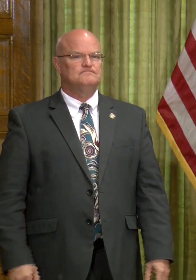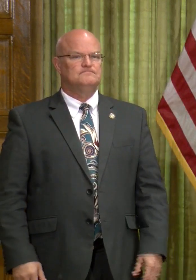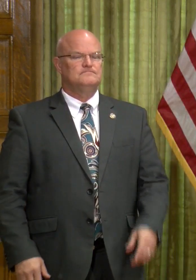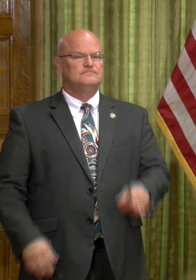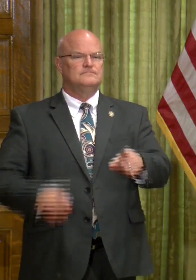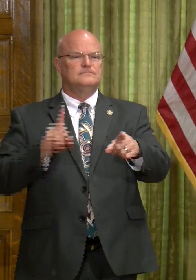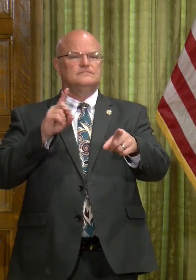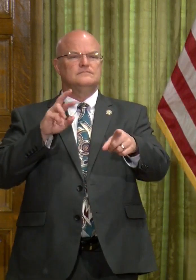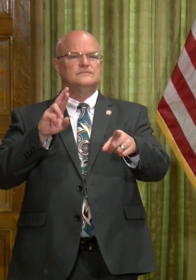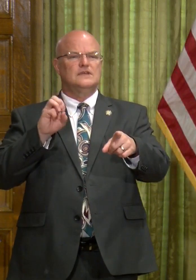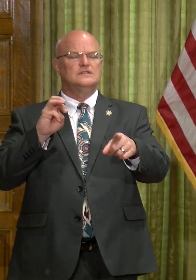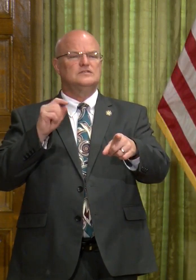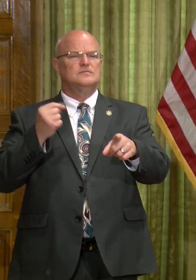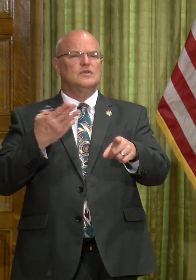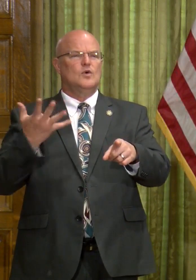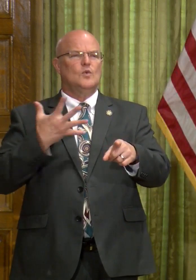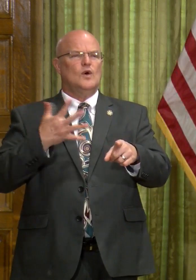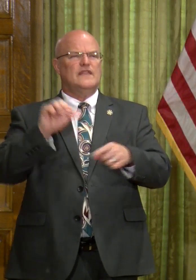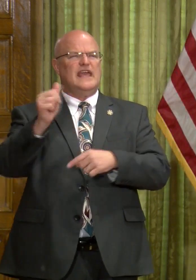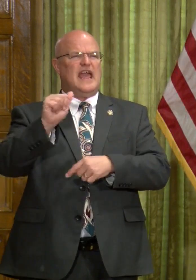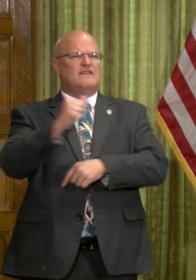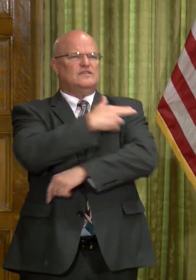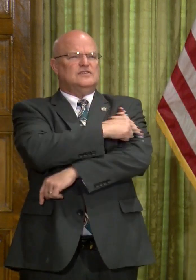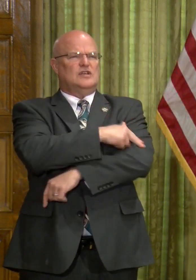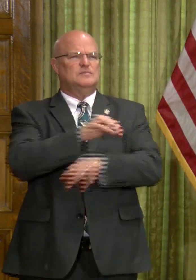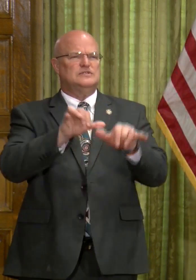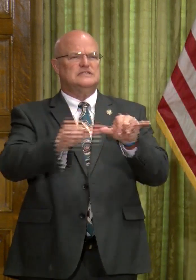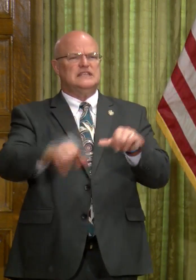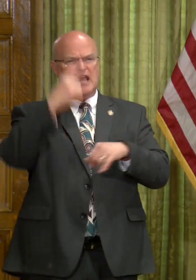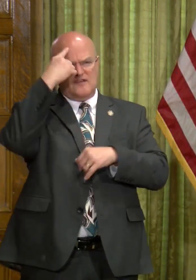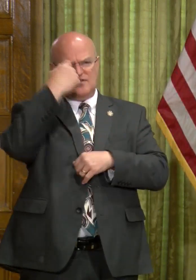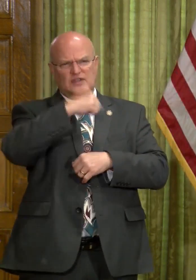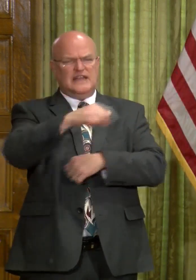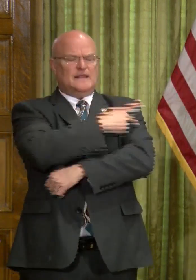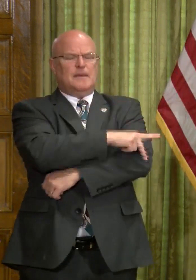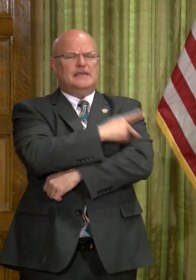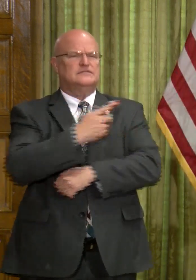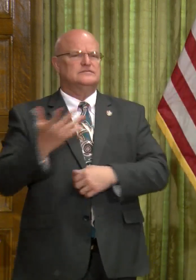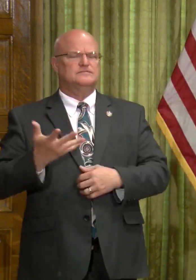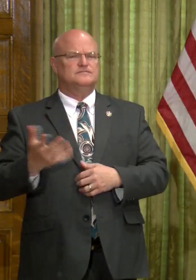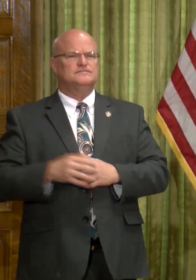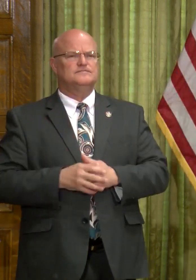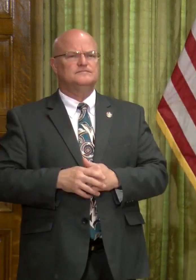Dr. Smith, what's been the average hospital stay for any of patients?